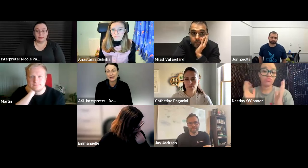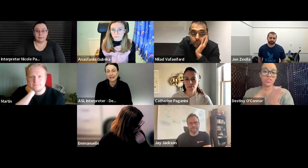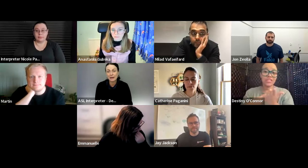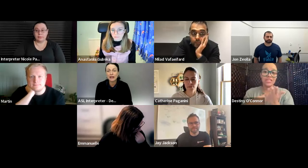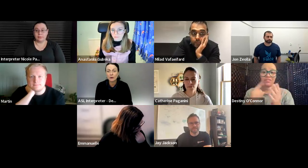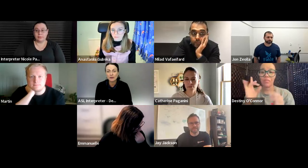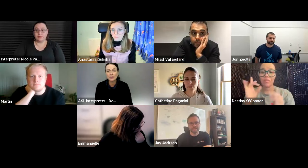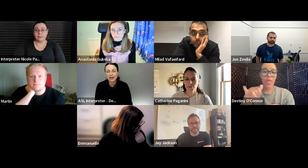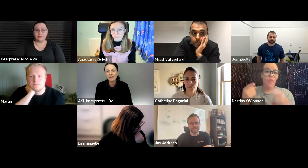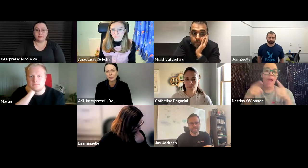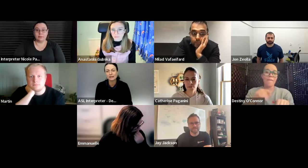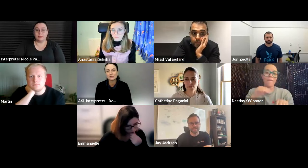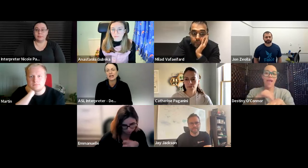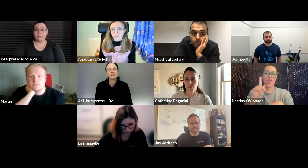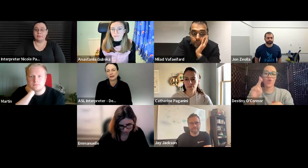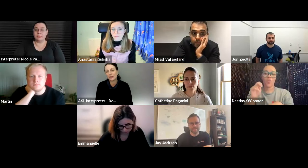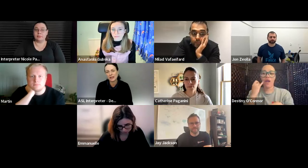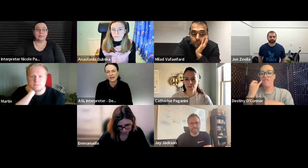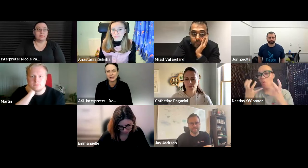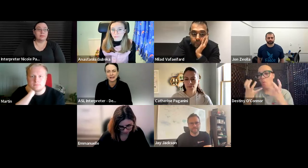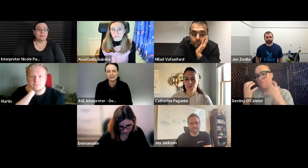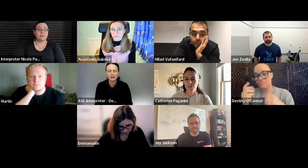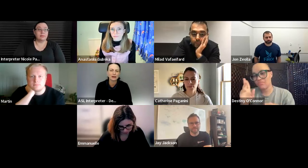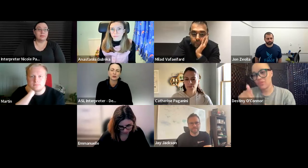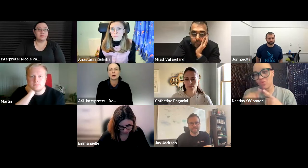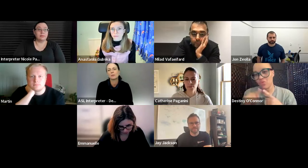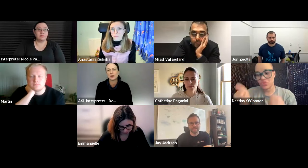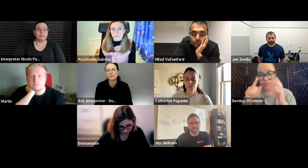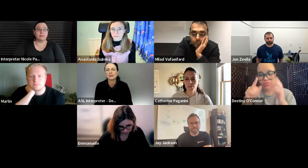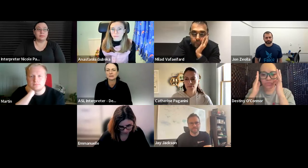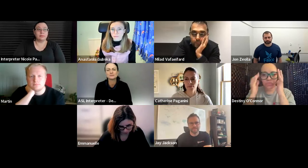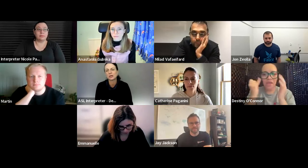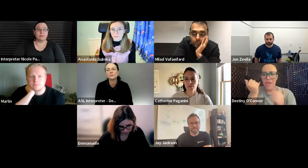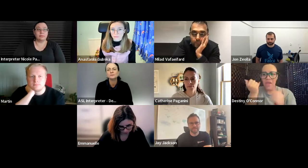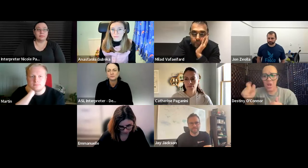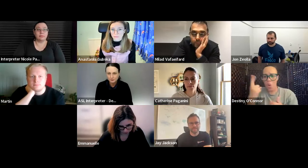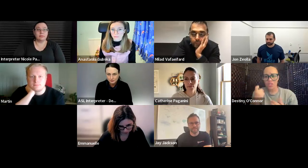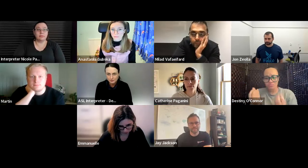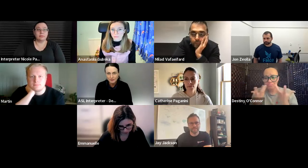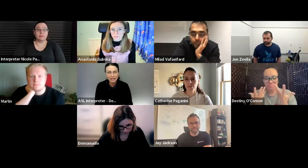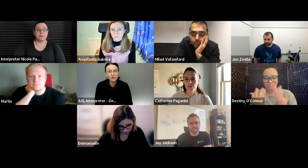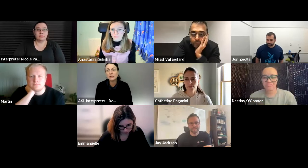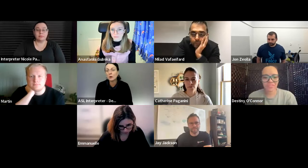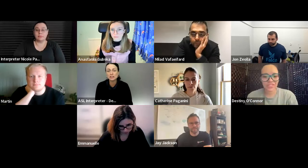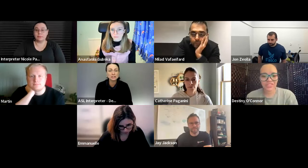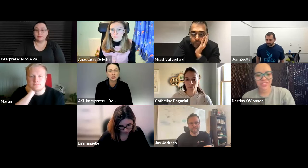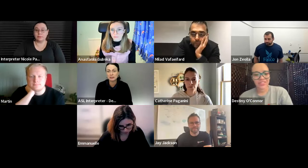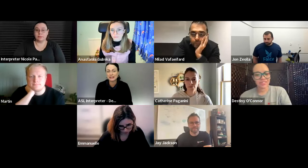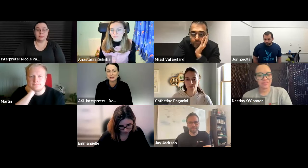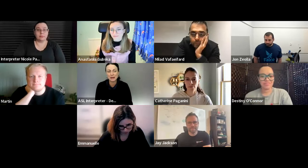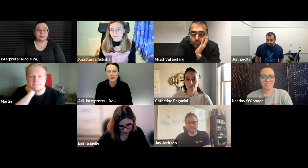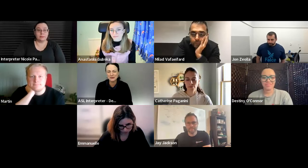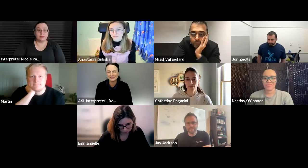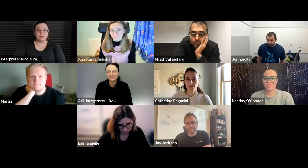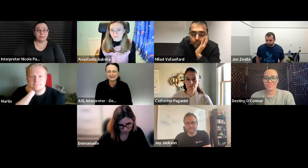hour our signing happy hour that we have we could chat about it then and talk about what happened there so if you have any questions just